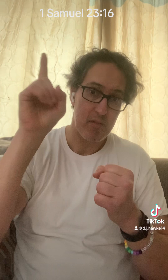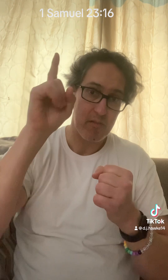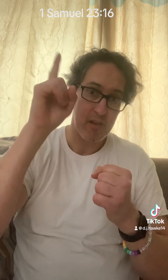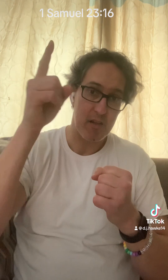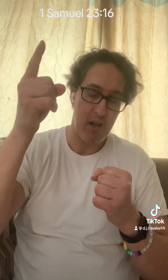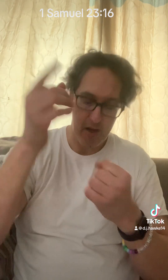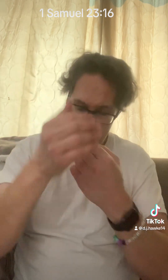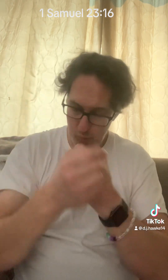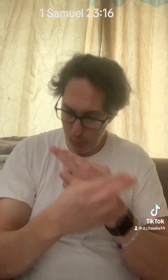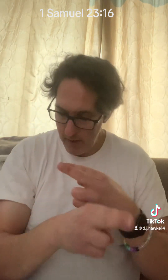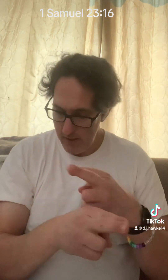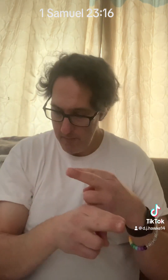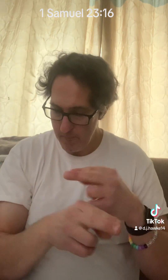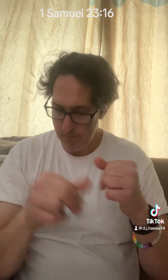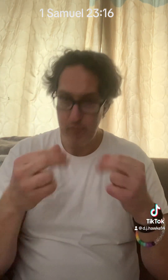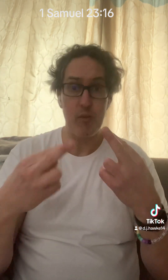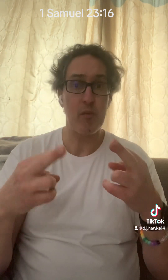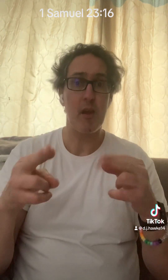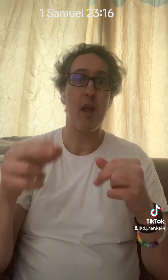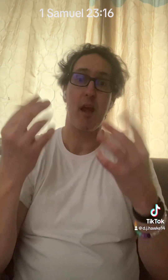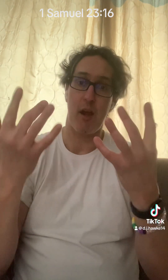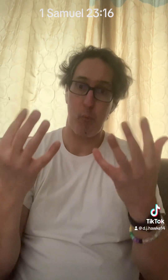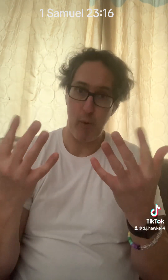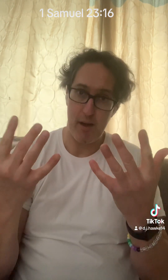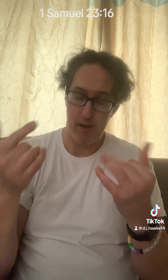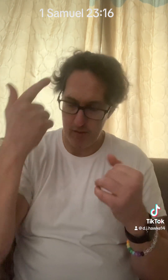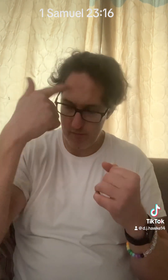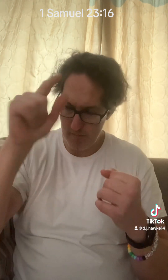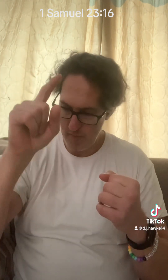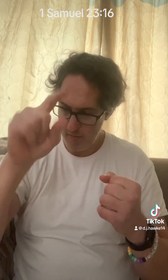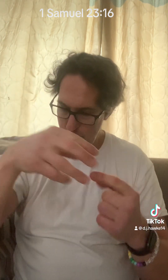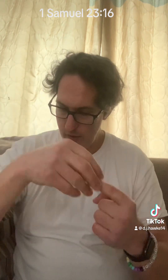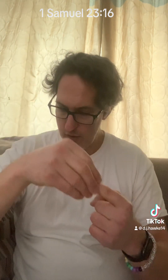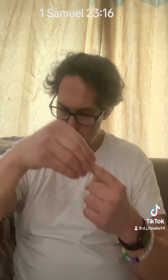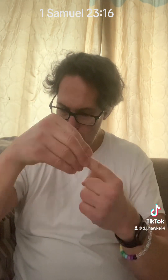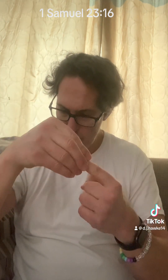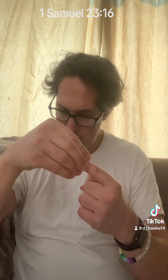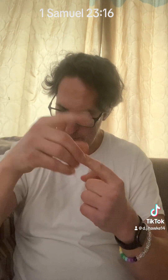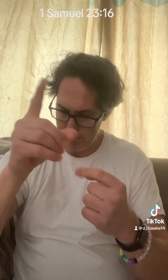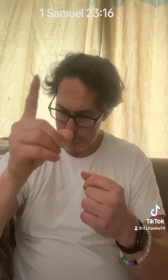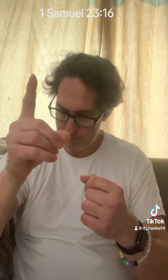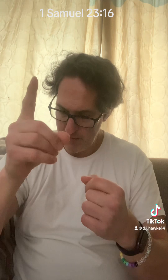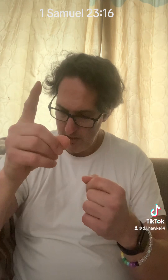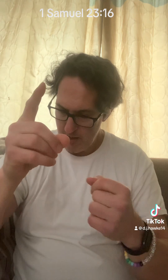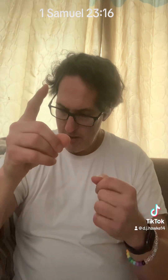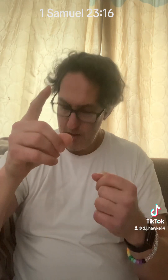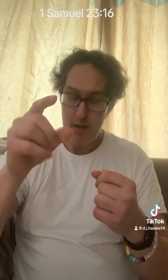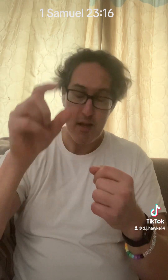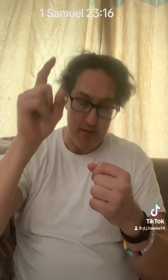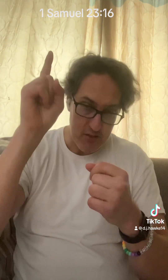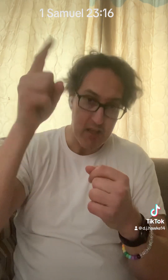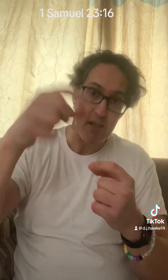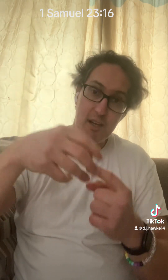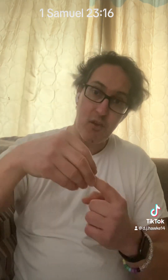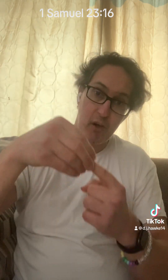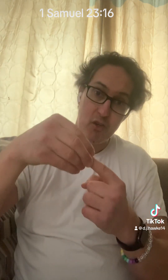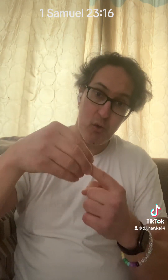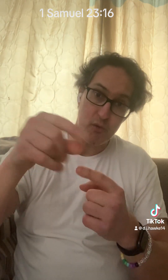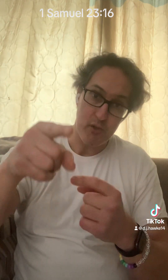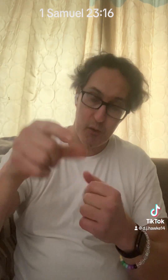God is ready and waiting for you to choose him, as he has already chosen you.